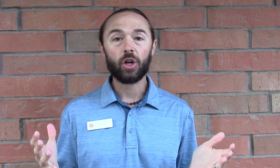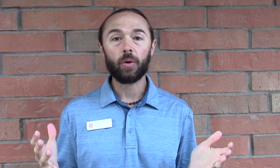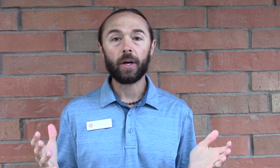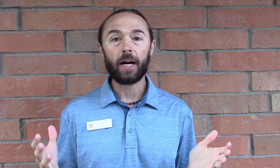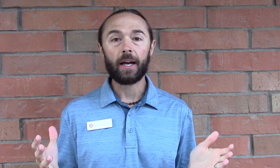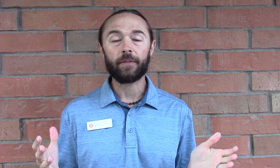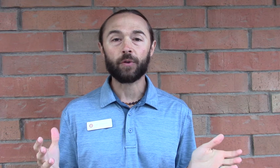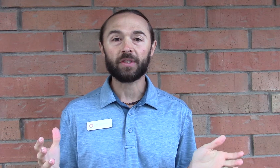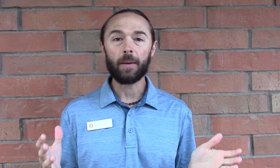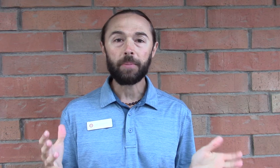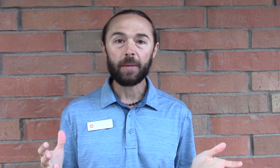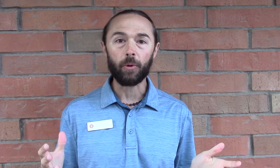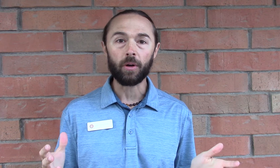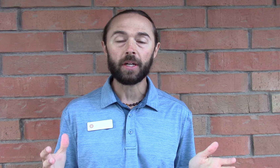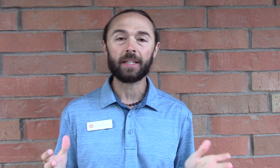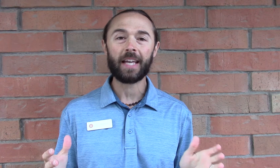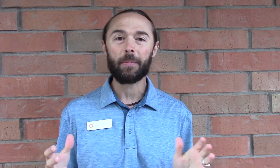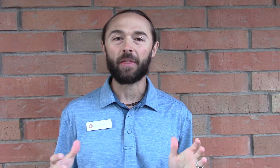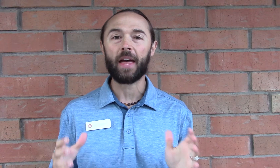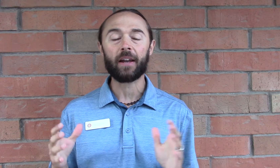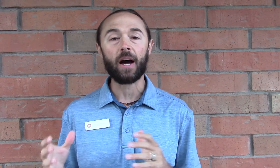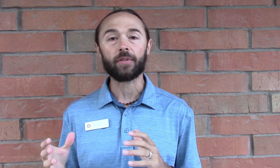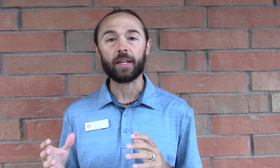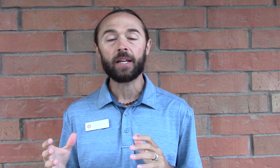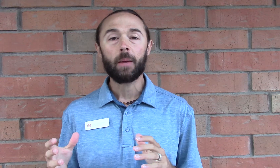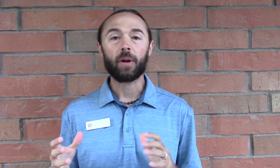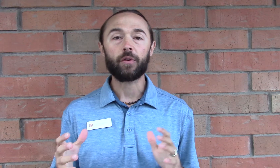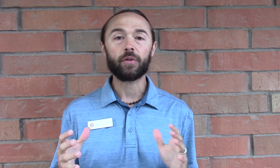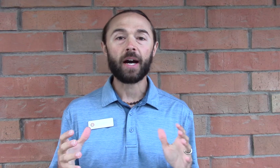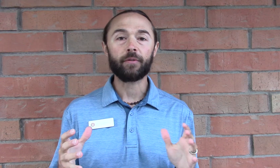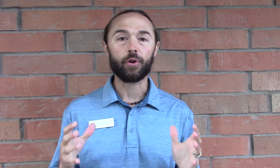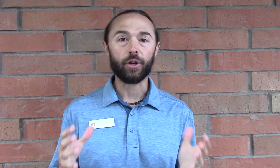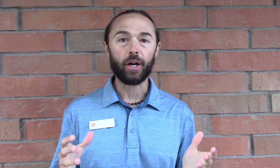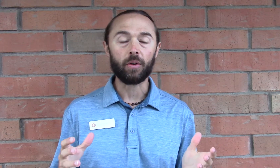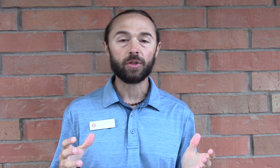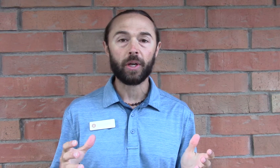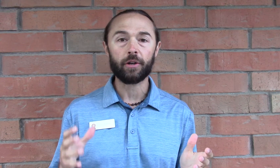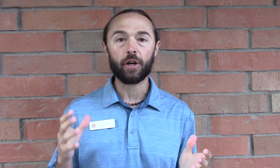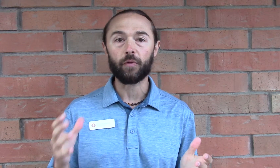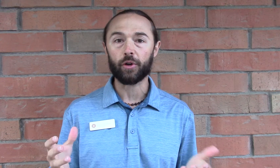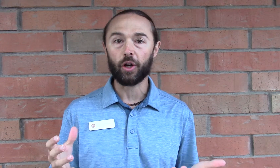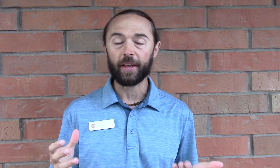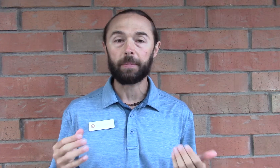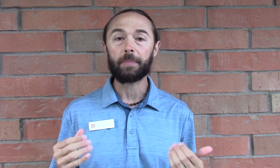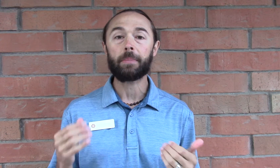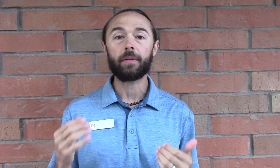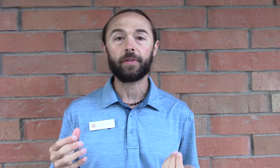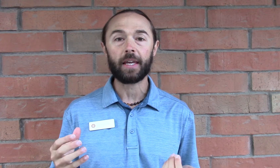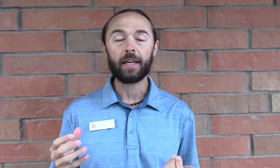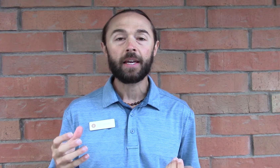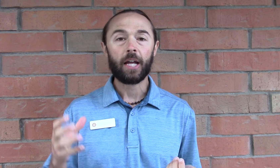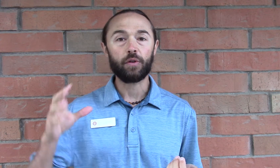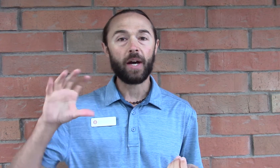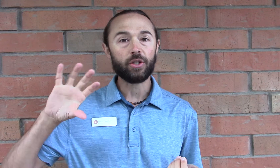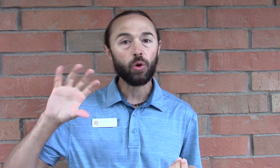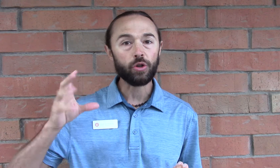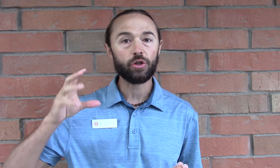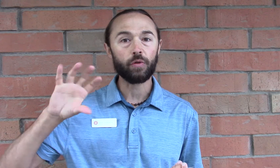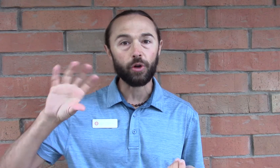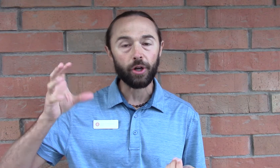for some people it doesn't happen that often but if you've got vertigo so inner ear vertigo like BPPV and you've got torsional vertigo